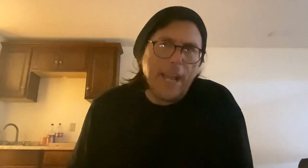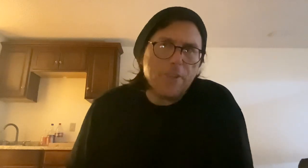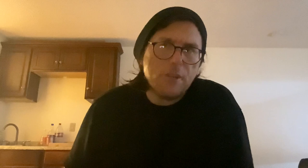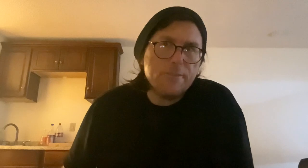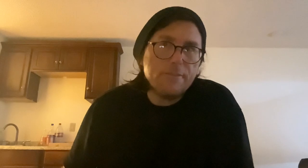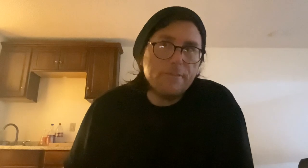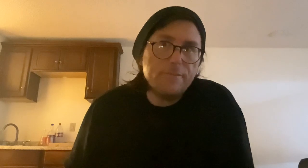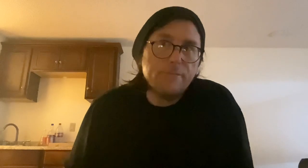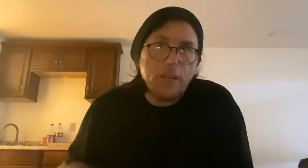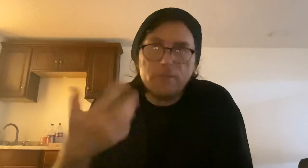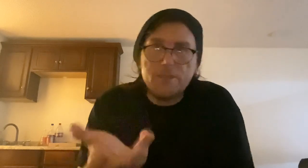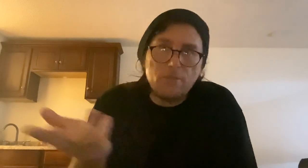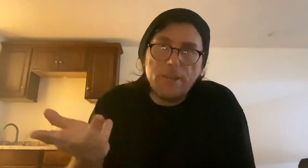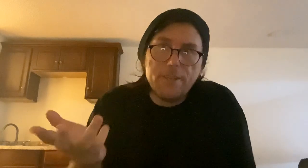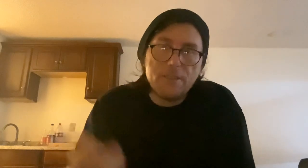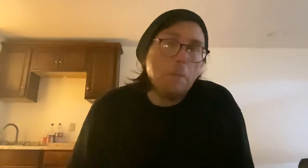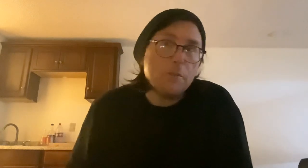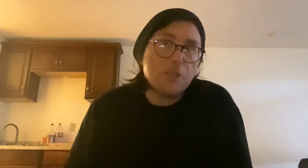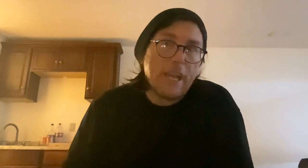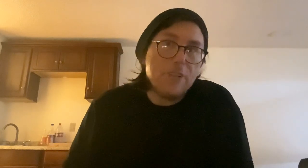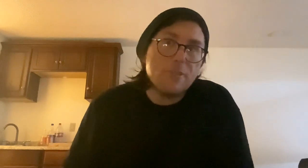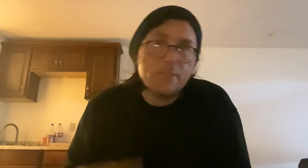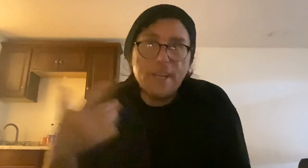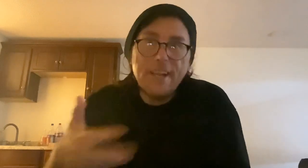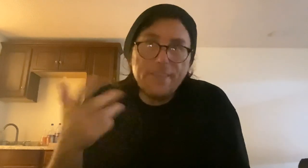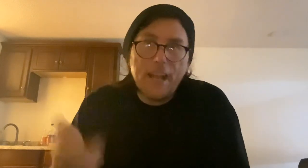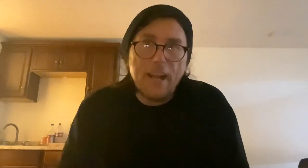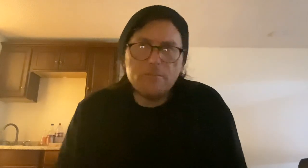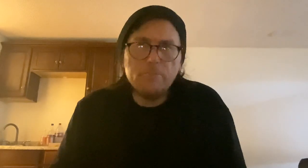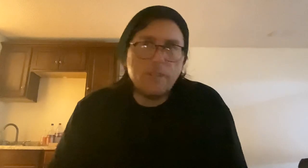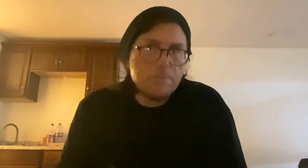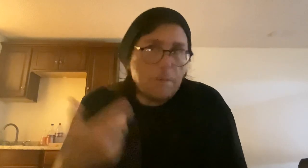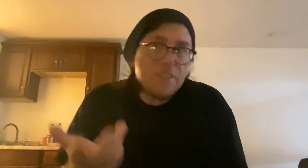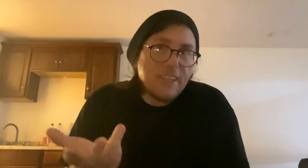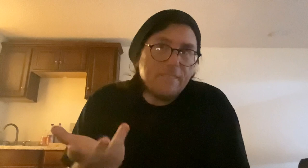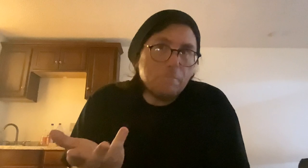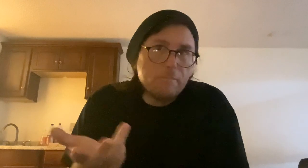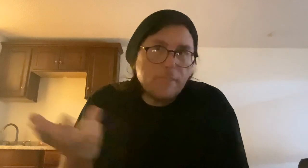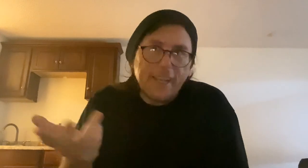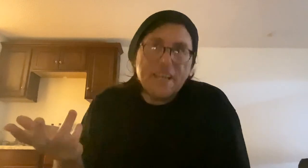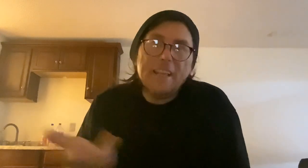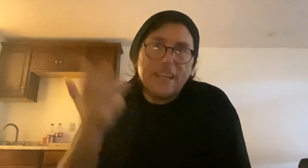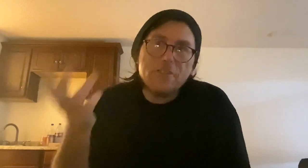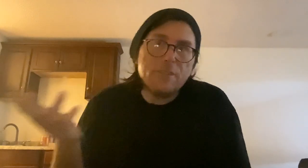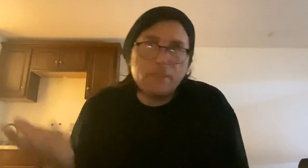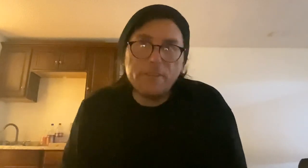agent, you know, because there is a publishing agent that is basically, like, a talent agent. You can